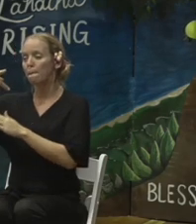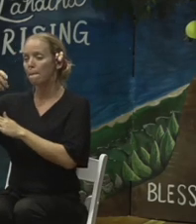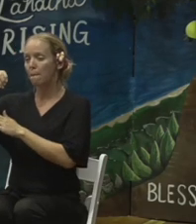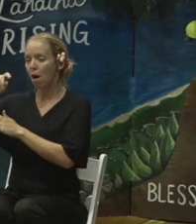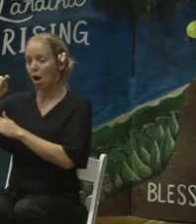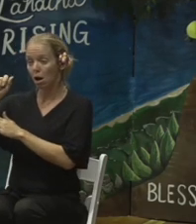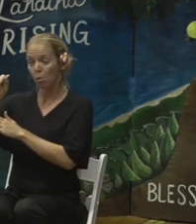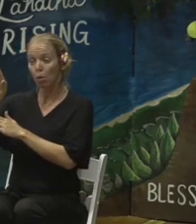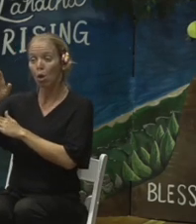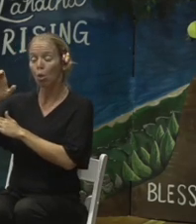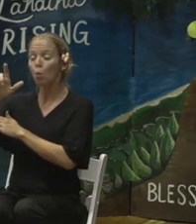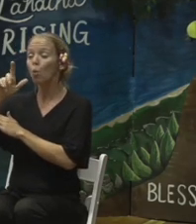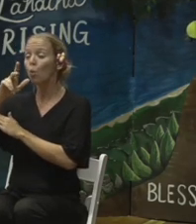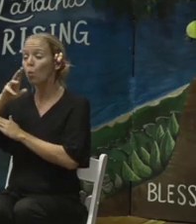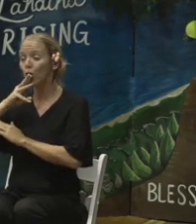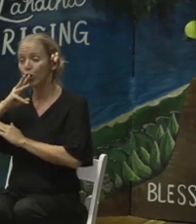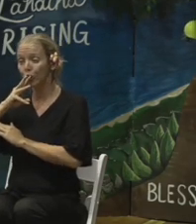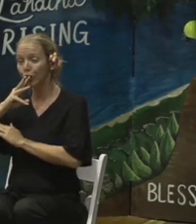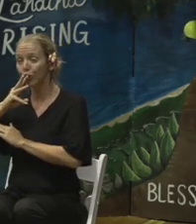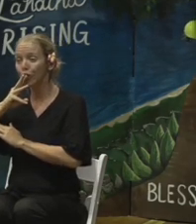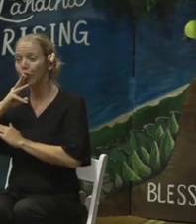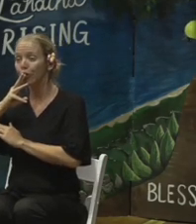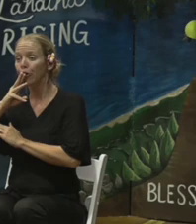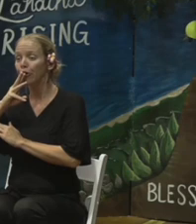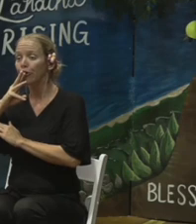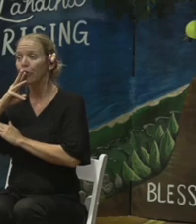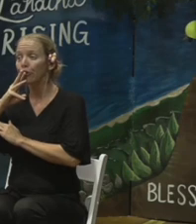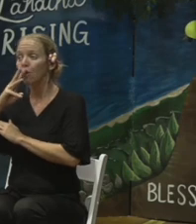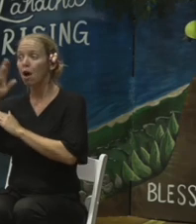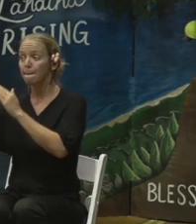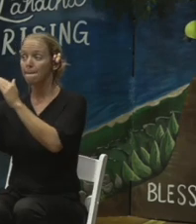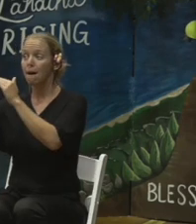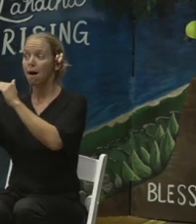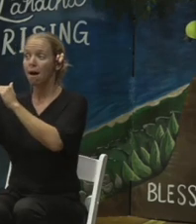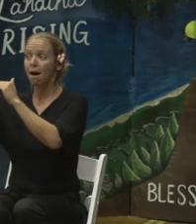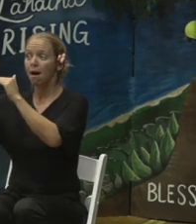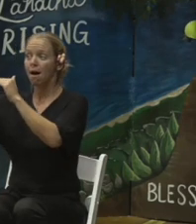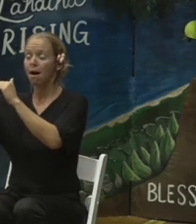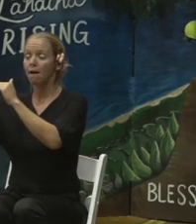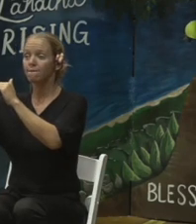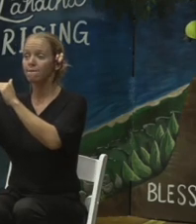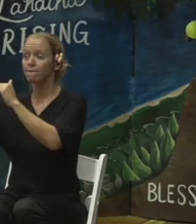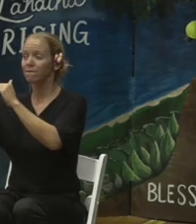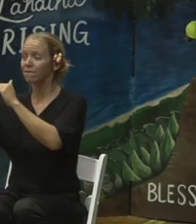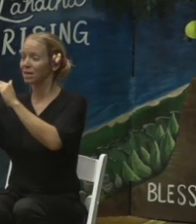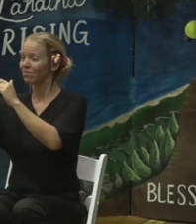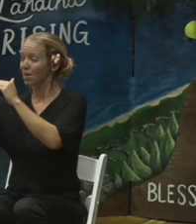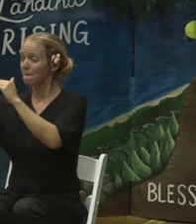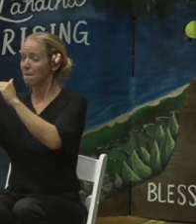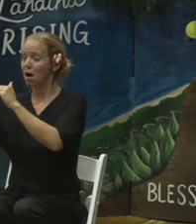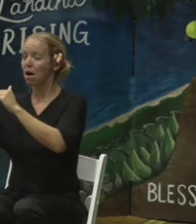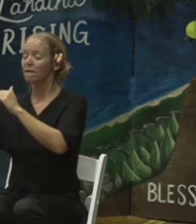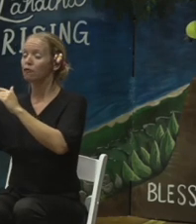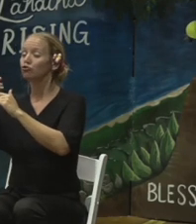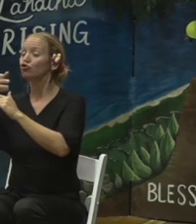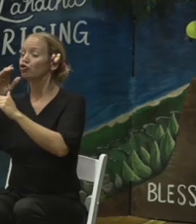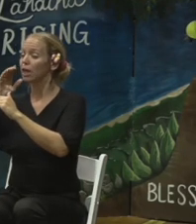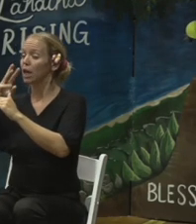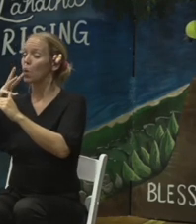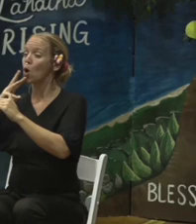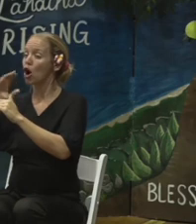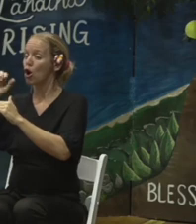So sites that are above it rank lower because it's above a drinking water aquifer. Sites